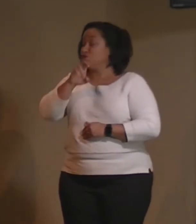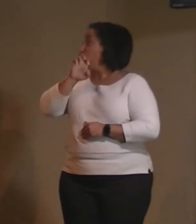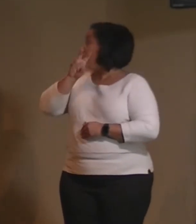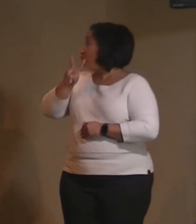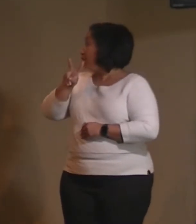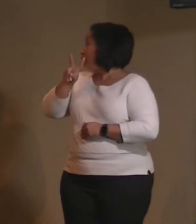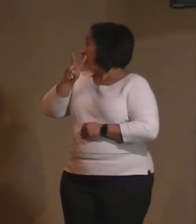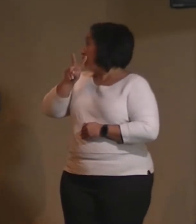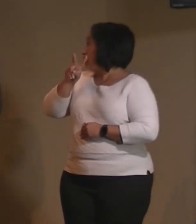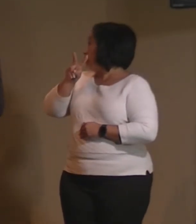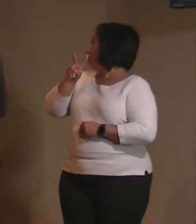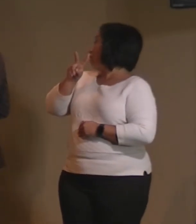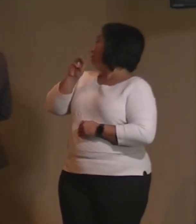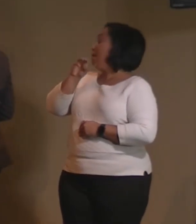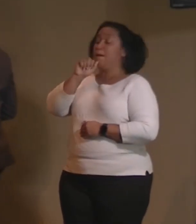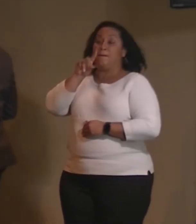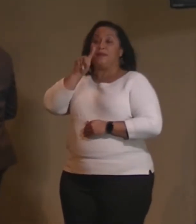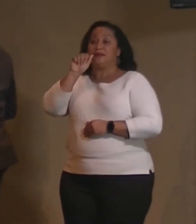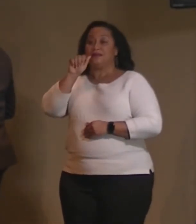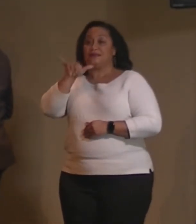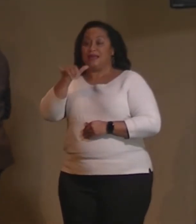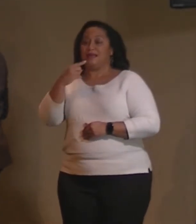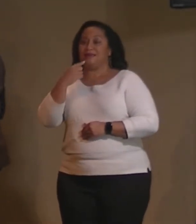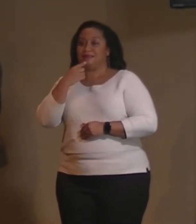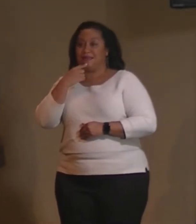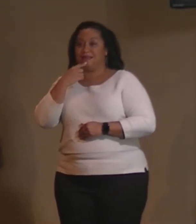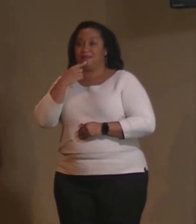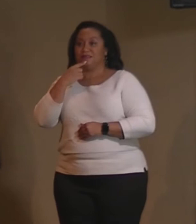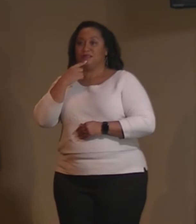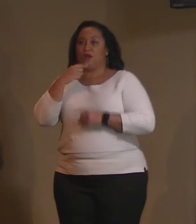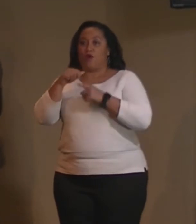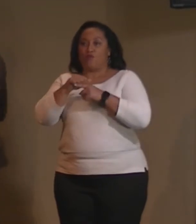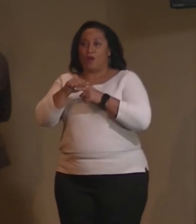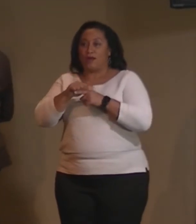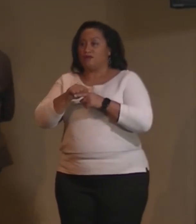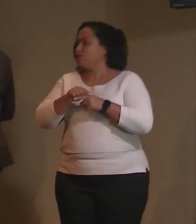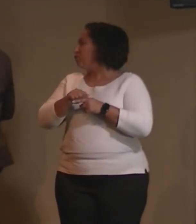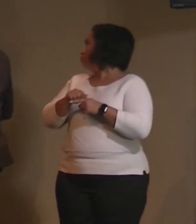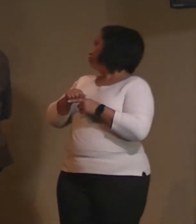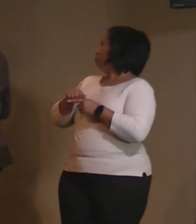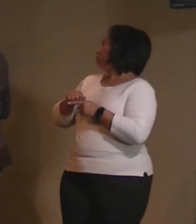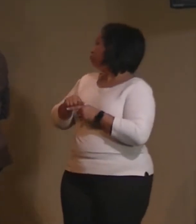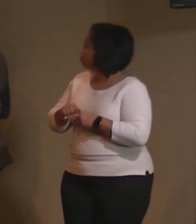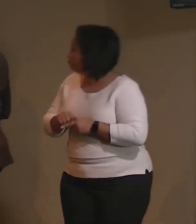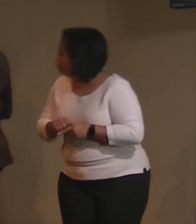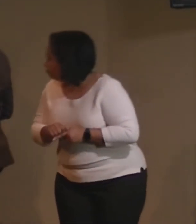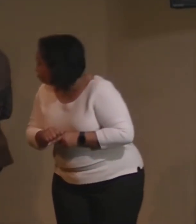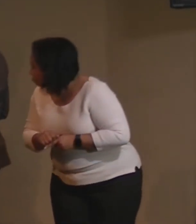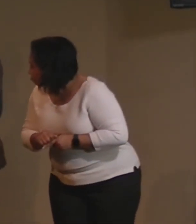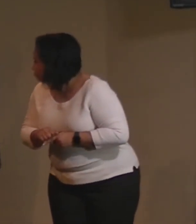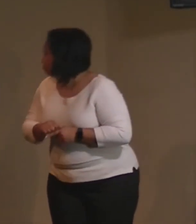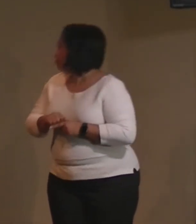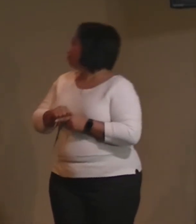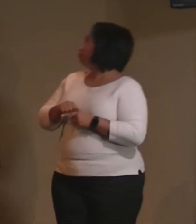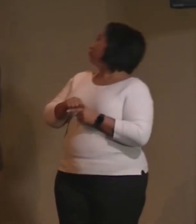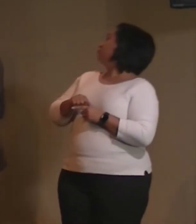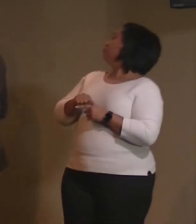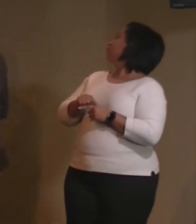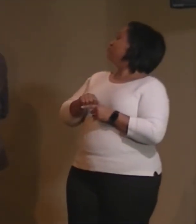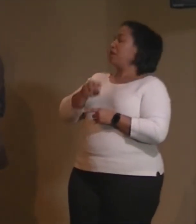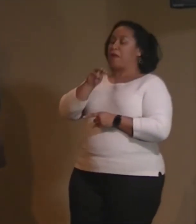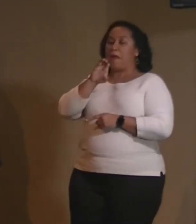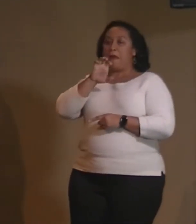Madej says, Practical metaphysics is about developing and supporting the business of fully